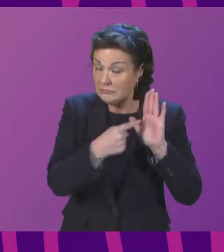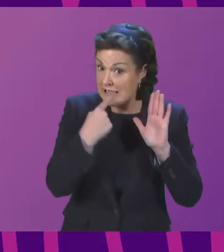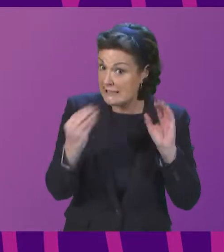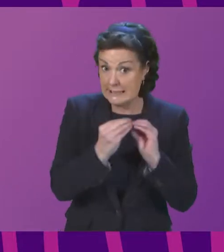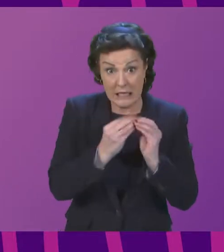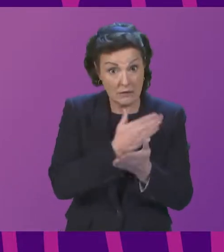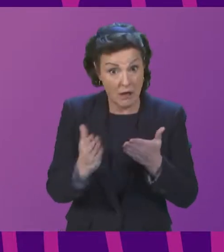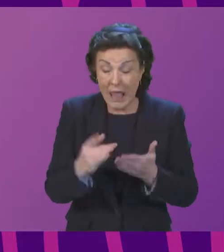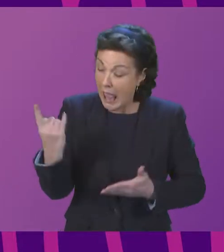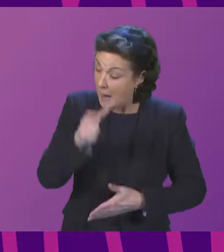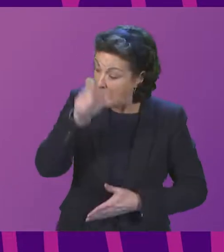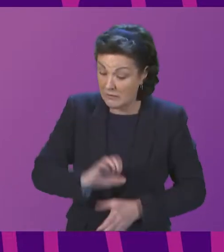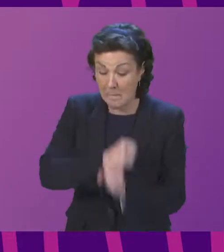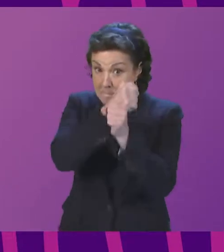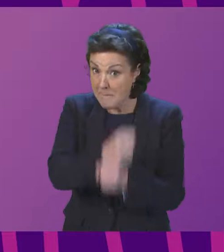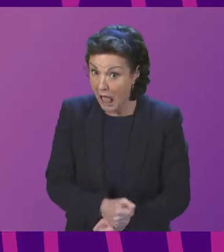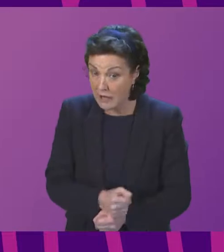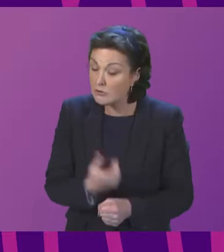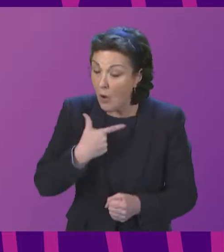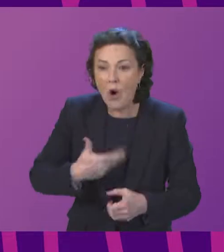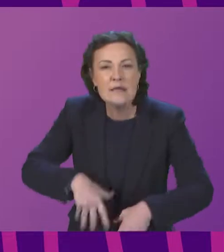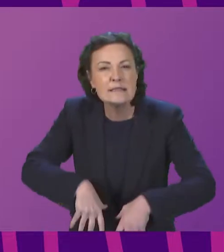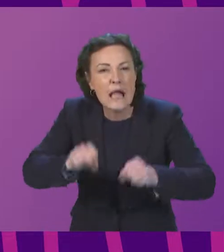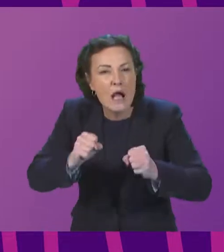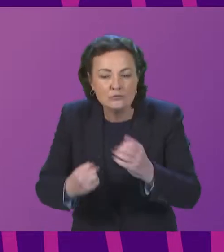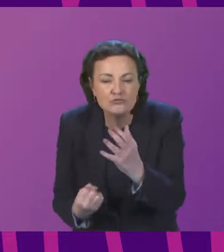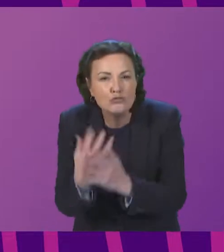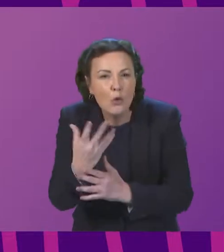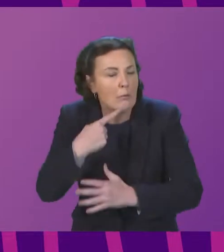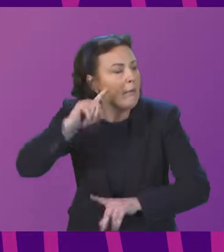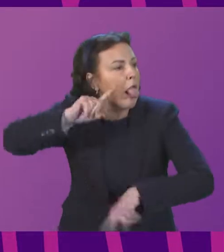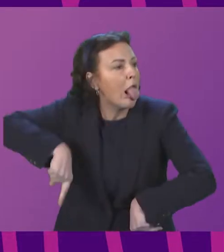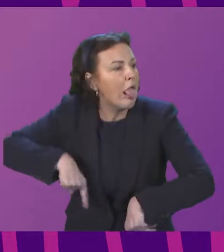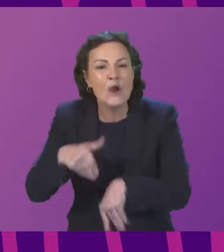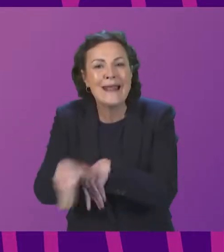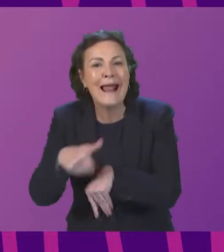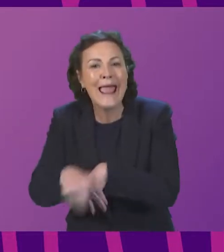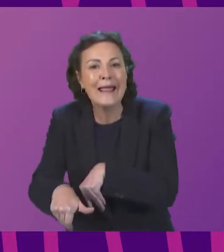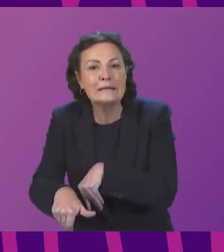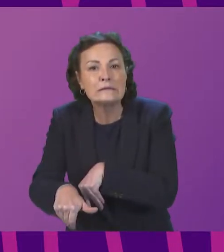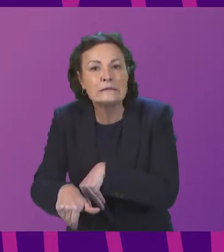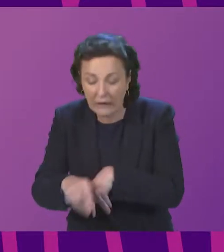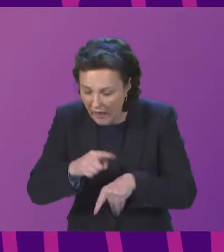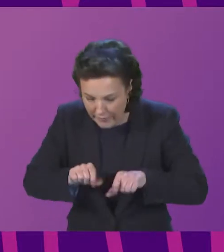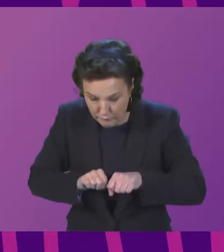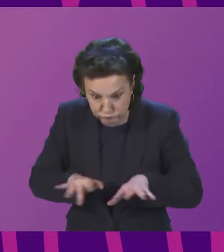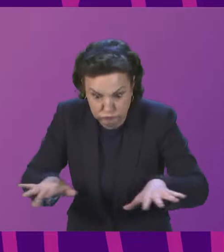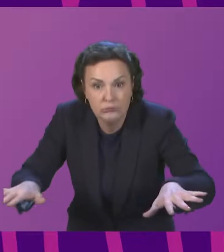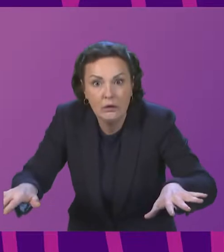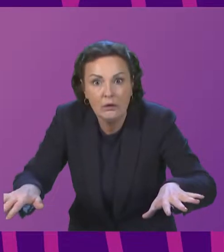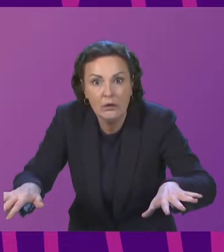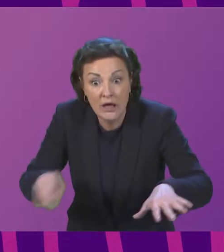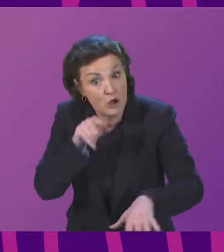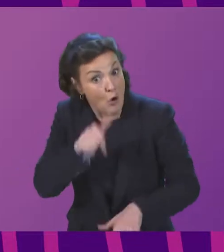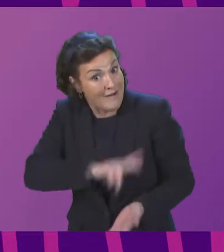otherwise causes to grow any plant in the wild at a place out with its native range is guilty of an offence. The forestry